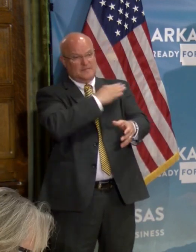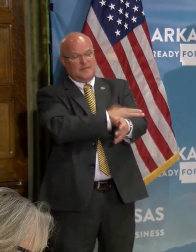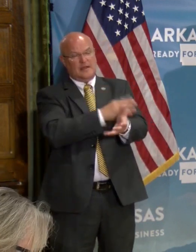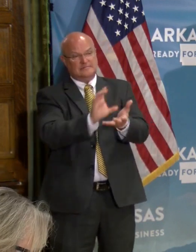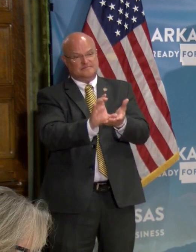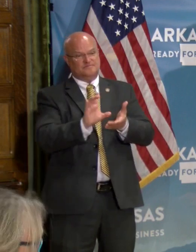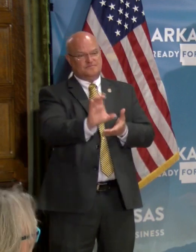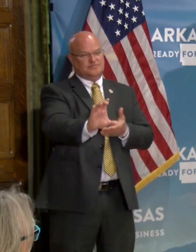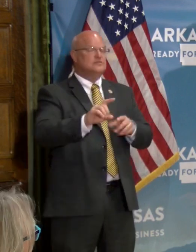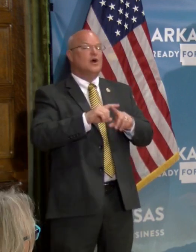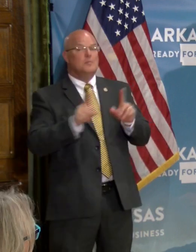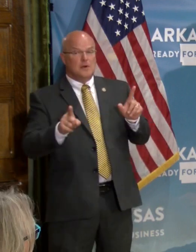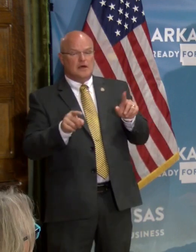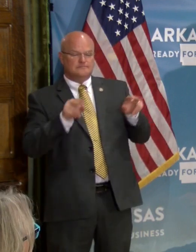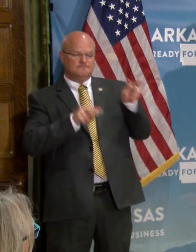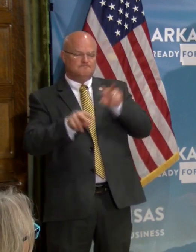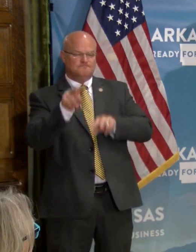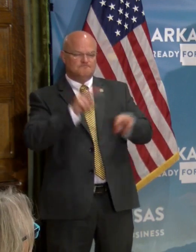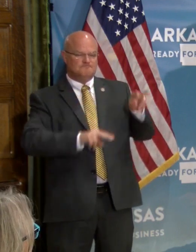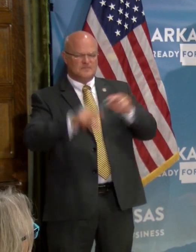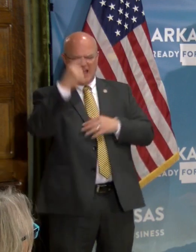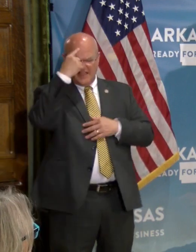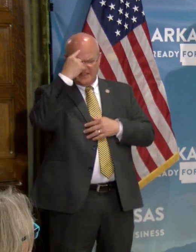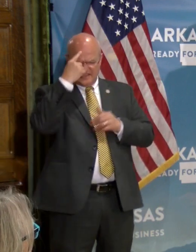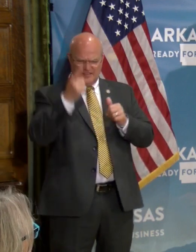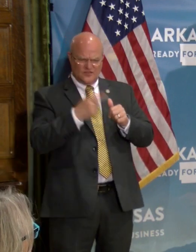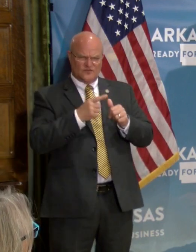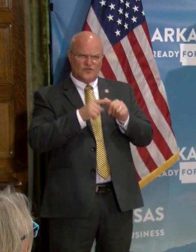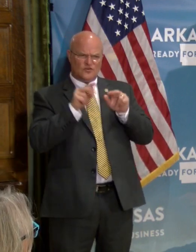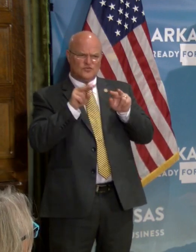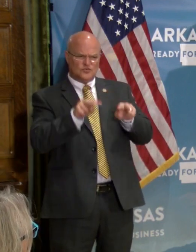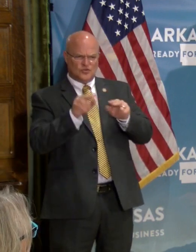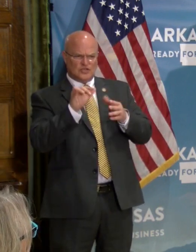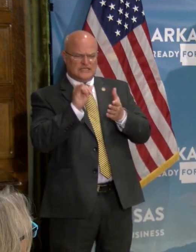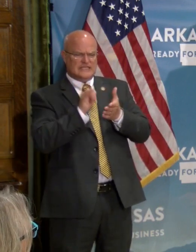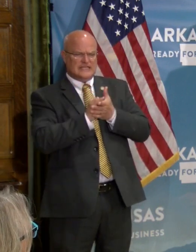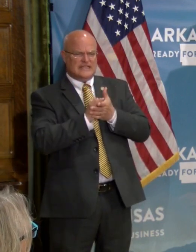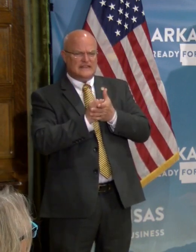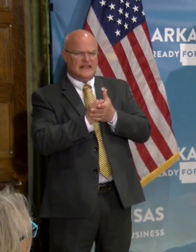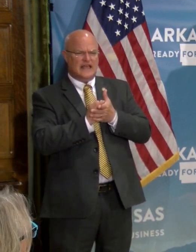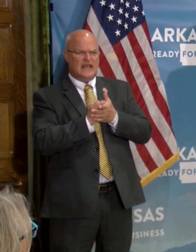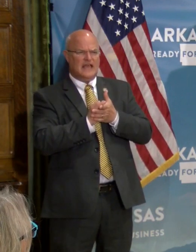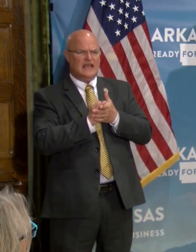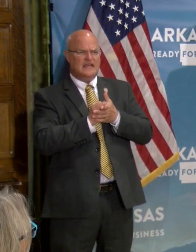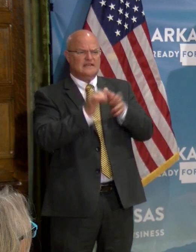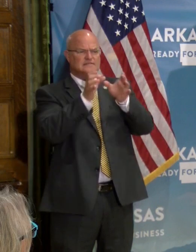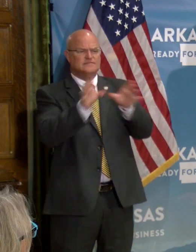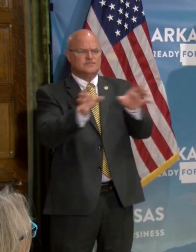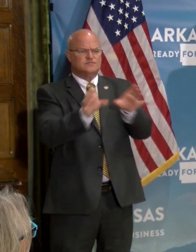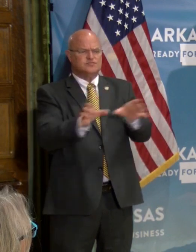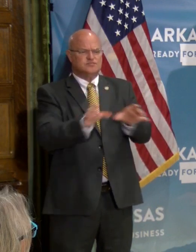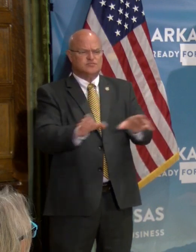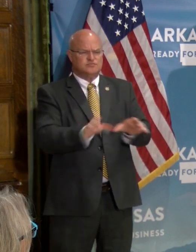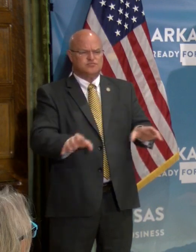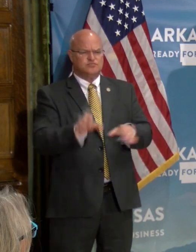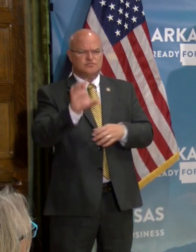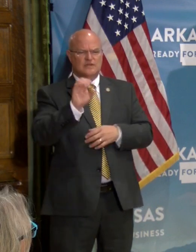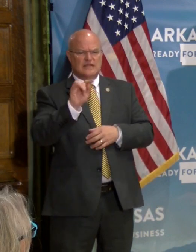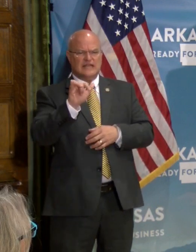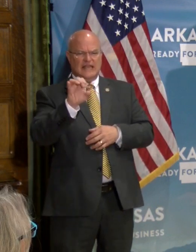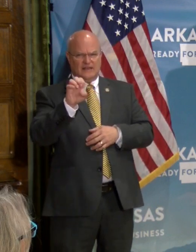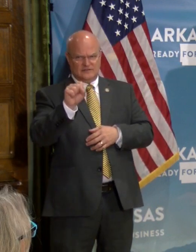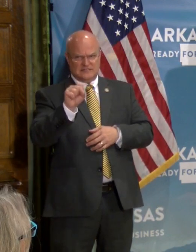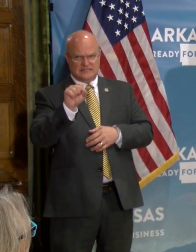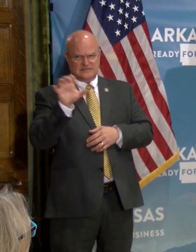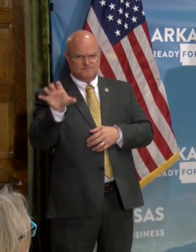Uh, but they'll be looking at that. I think the first look is simply that, uh, you know, it's broken down fairly even by counties